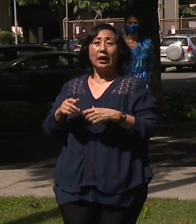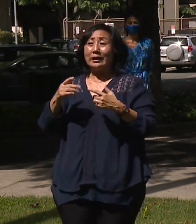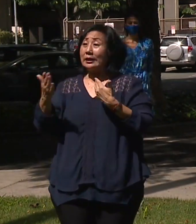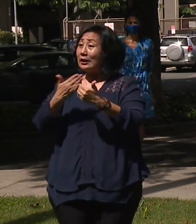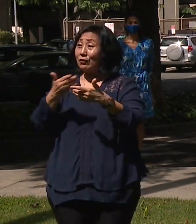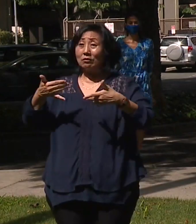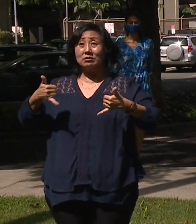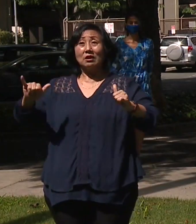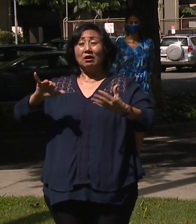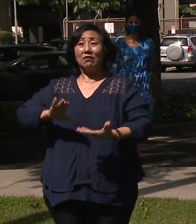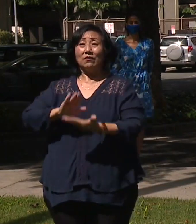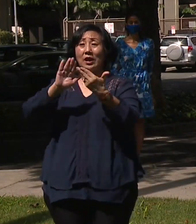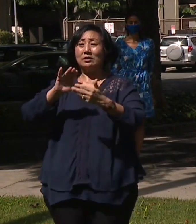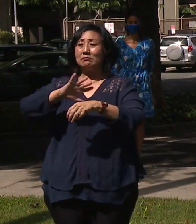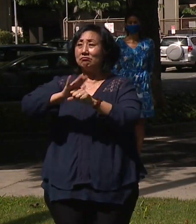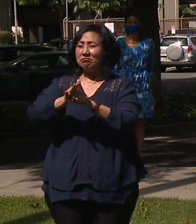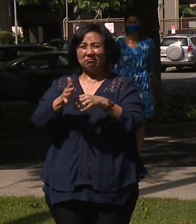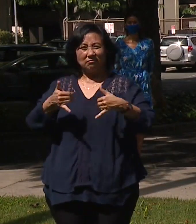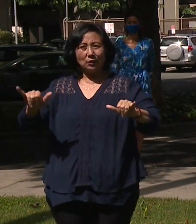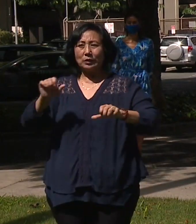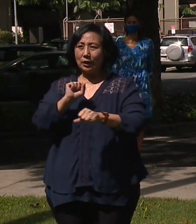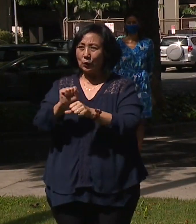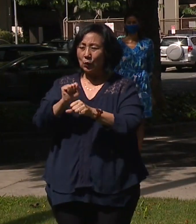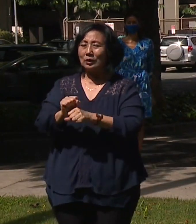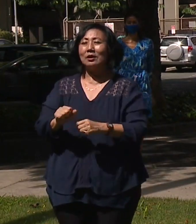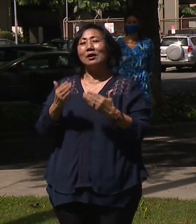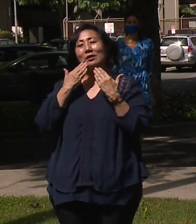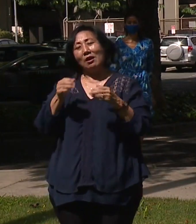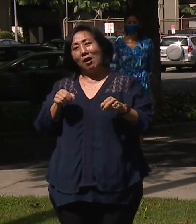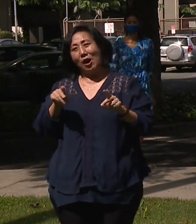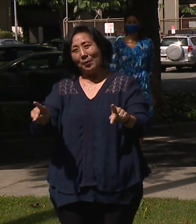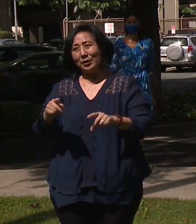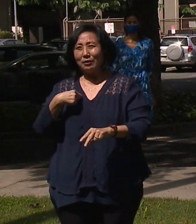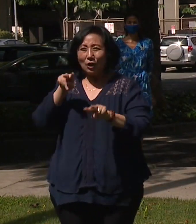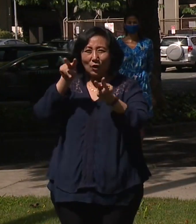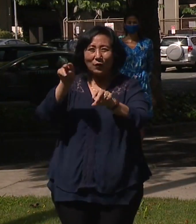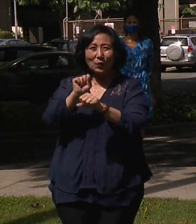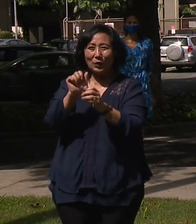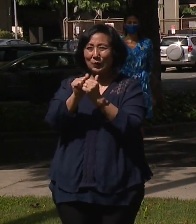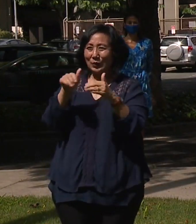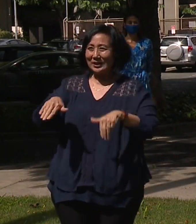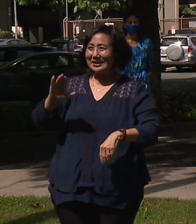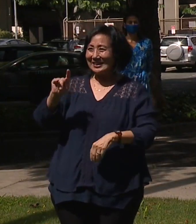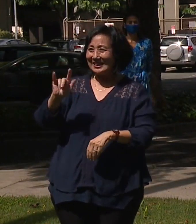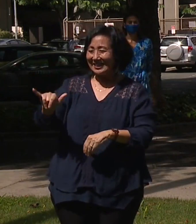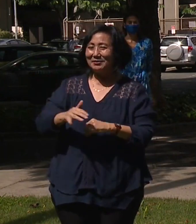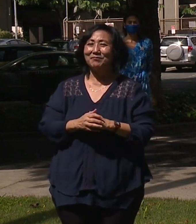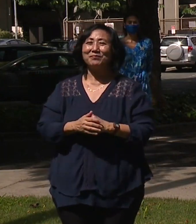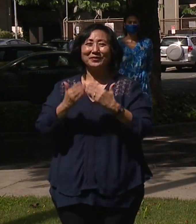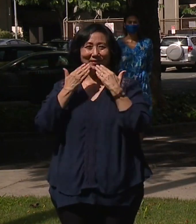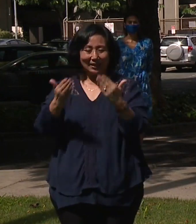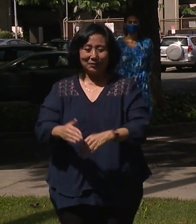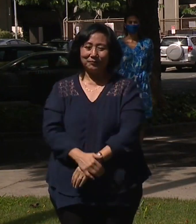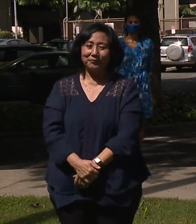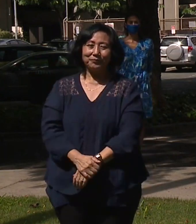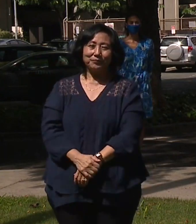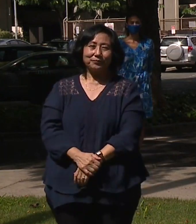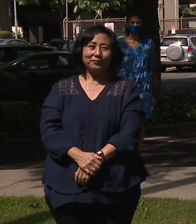pandemic. So we're just really grateful for the opportunity. We look forward to working with the city and thank you.